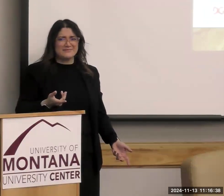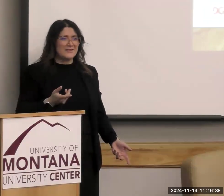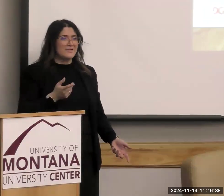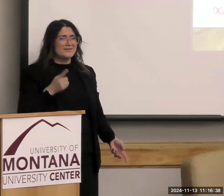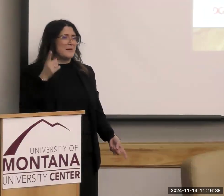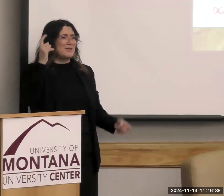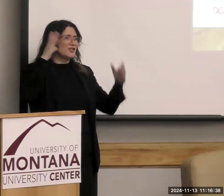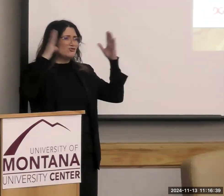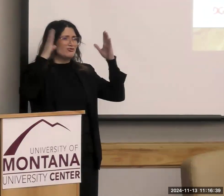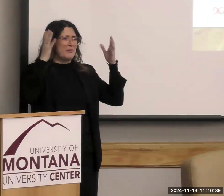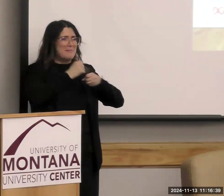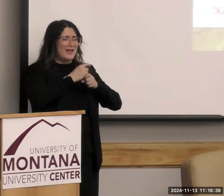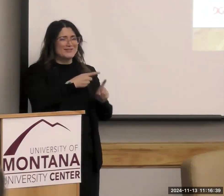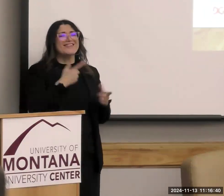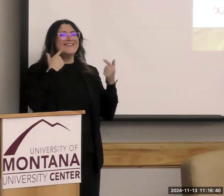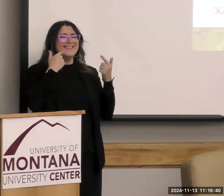Troublemakers, no.